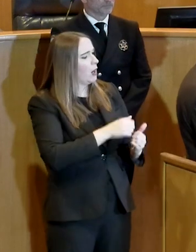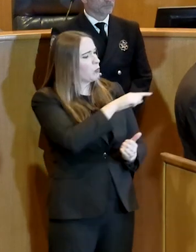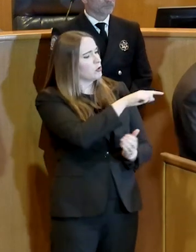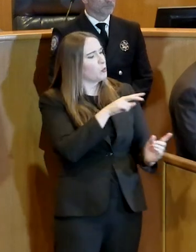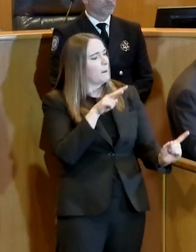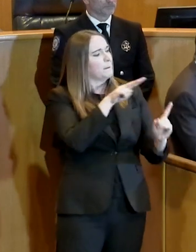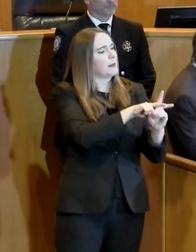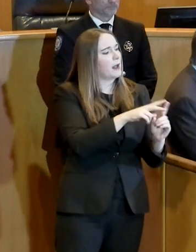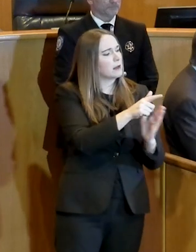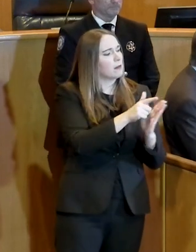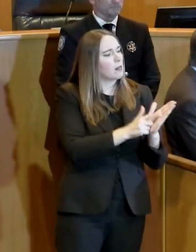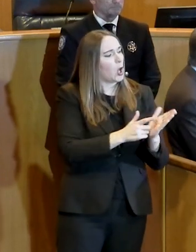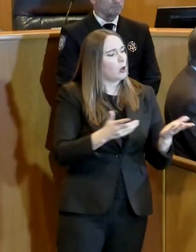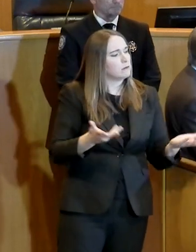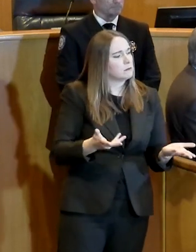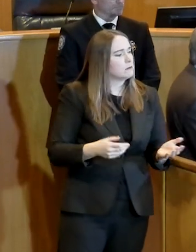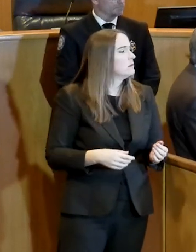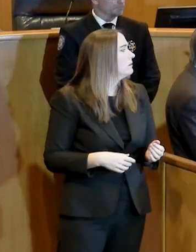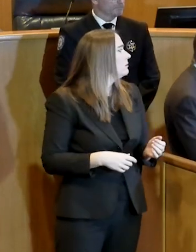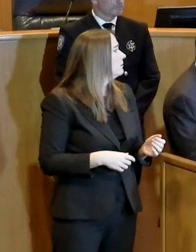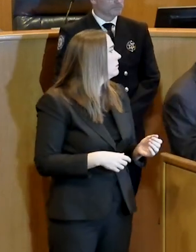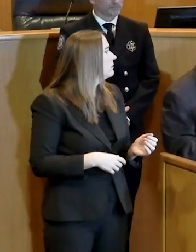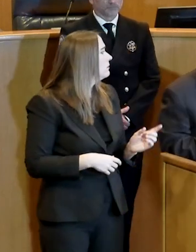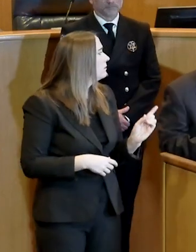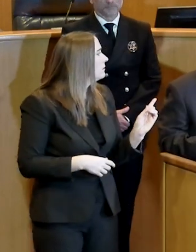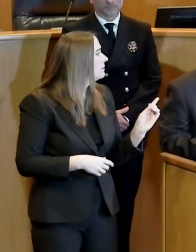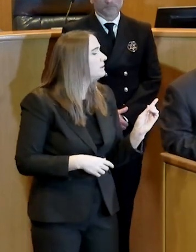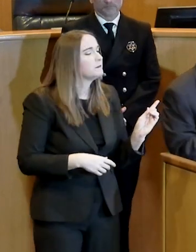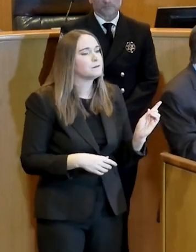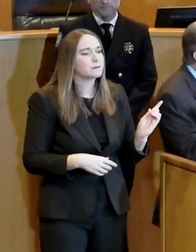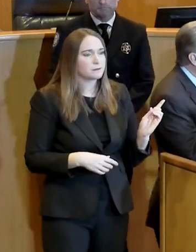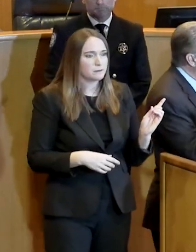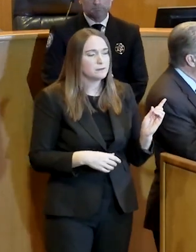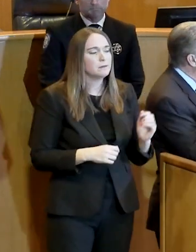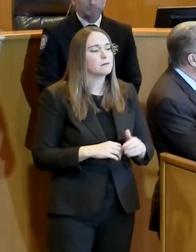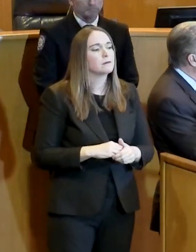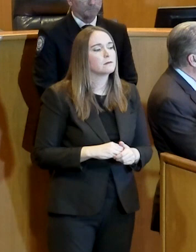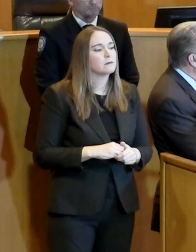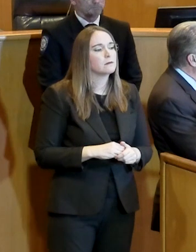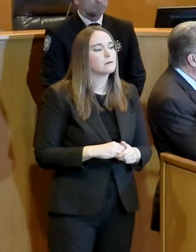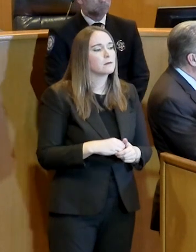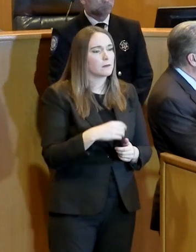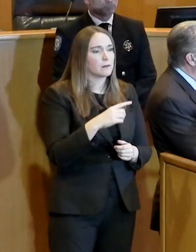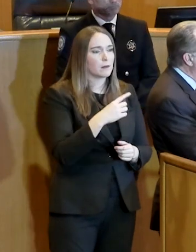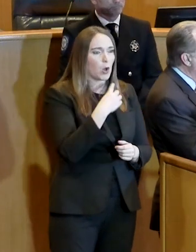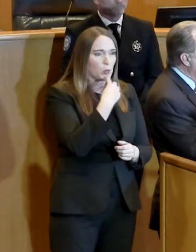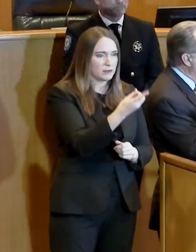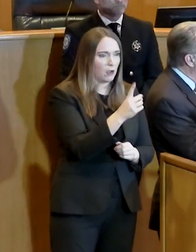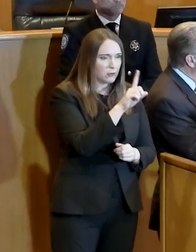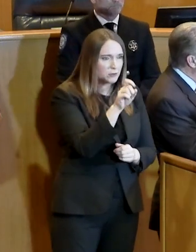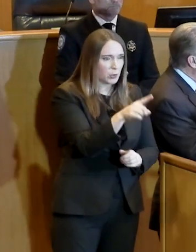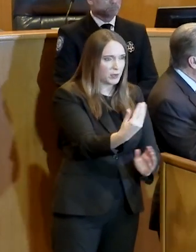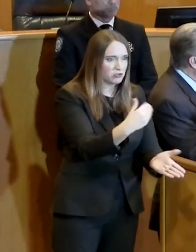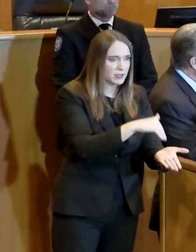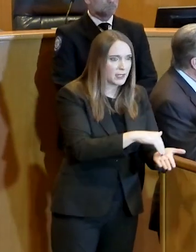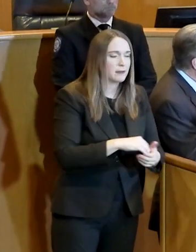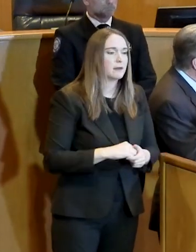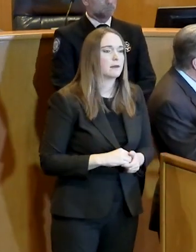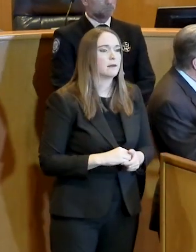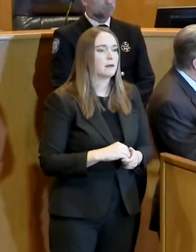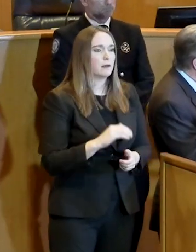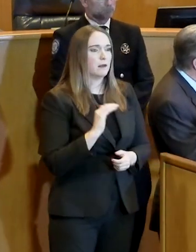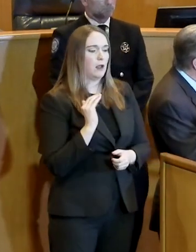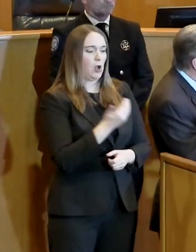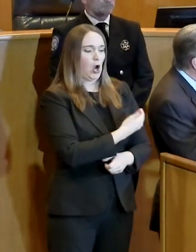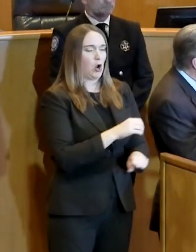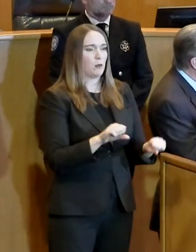versus... What we're basically saying is... These questions, what they're telling I'm sorry. The question was, as far as our ability to